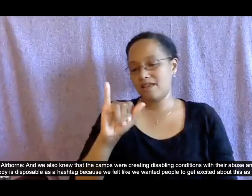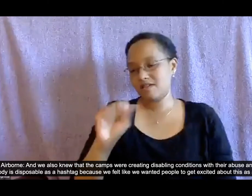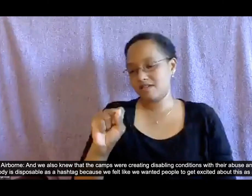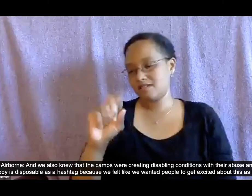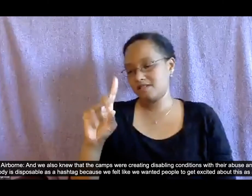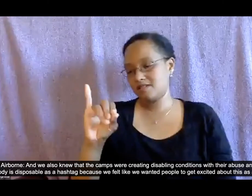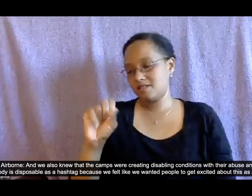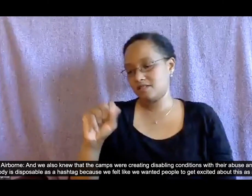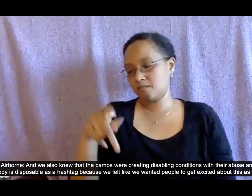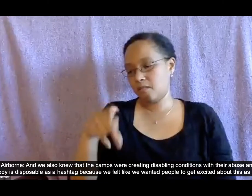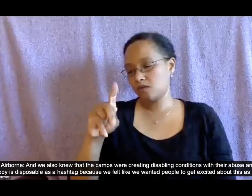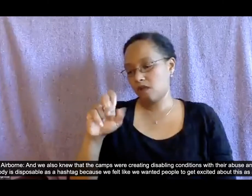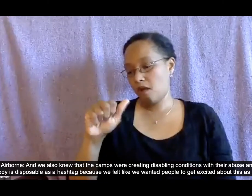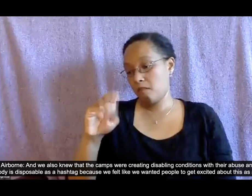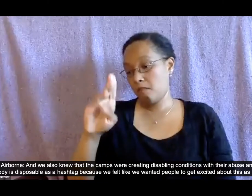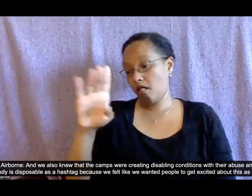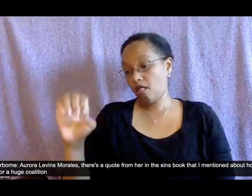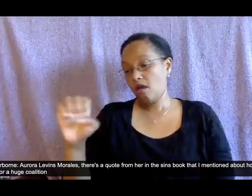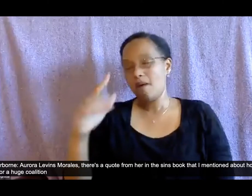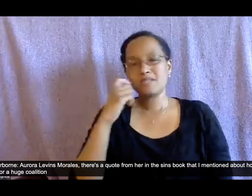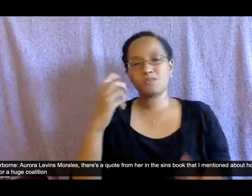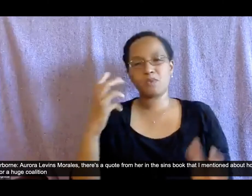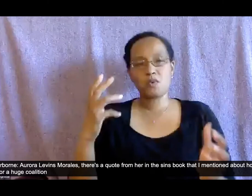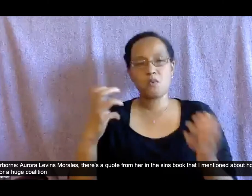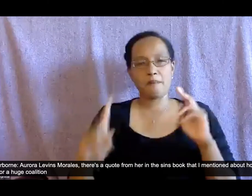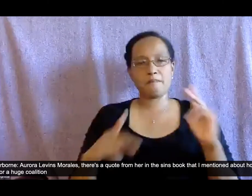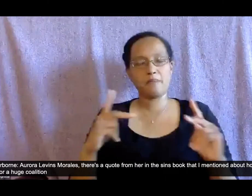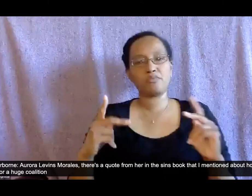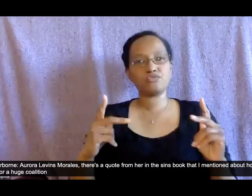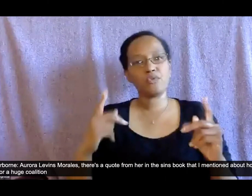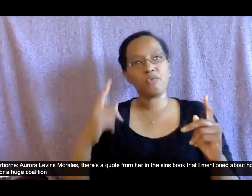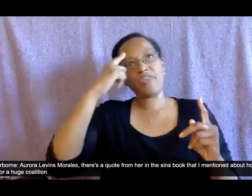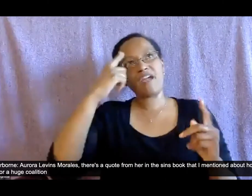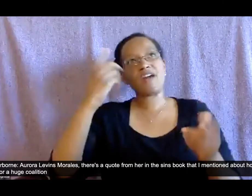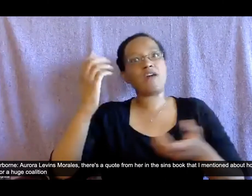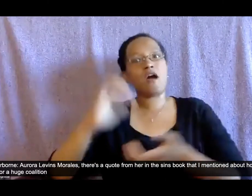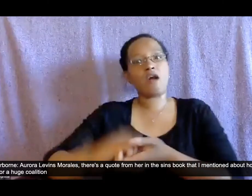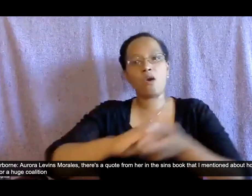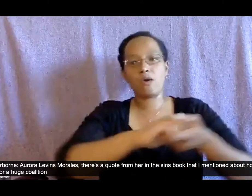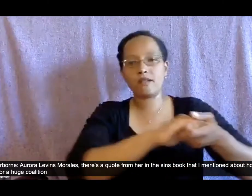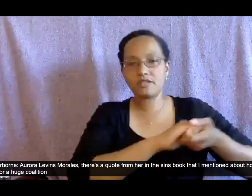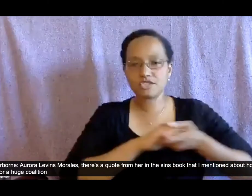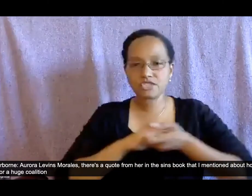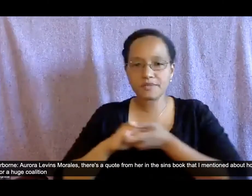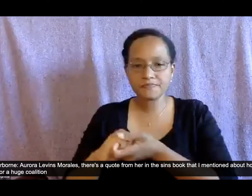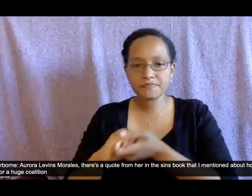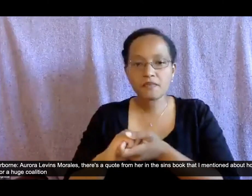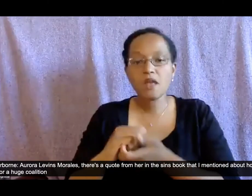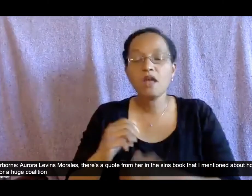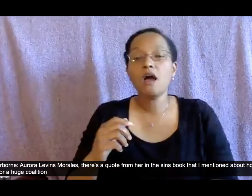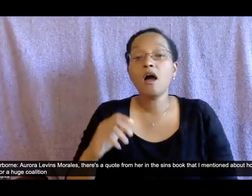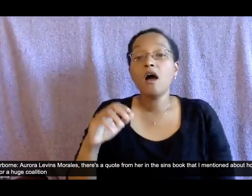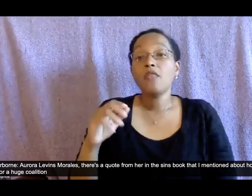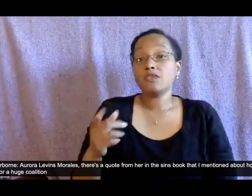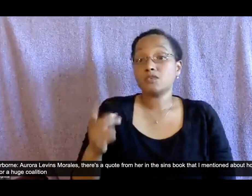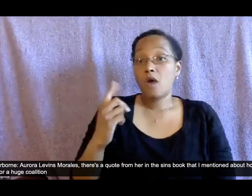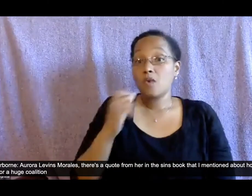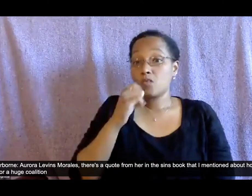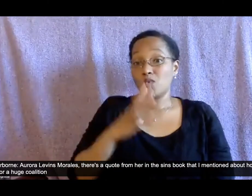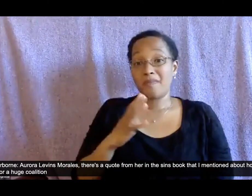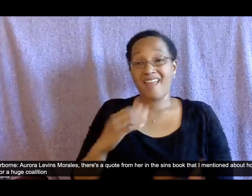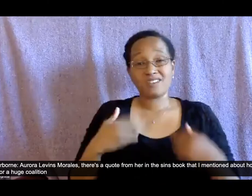um aurora levens morales there's a quote from her in the sins book that i mentioned